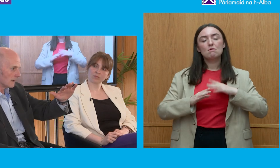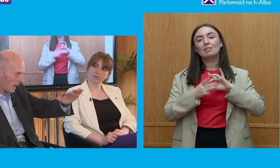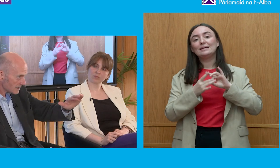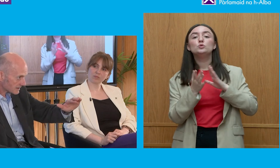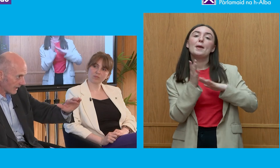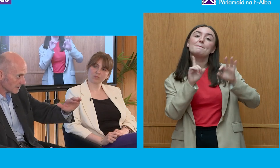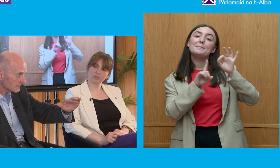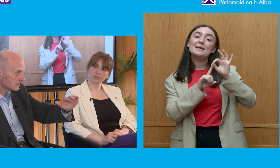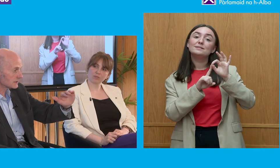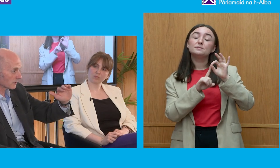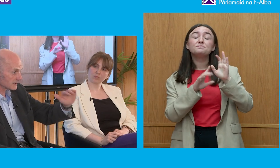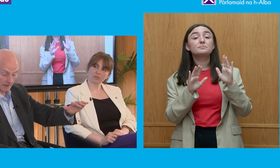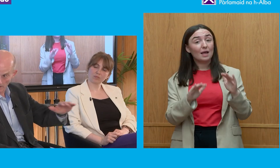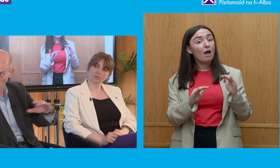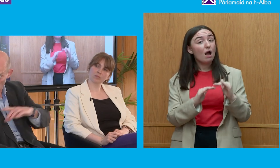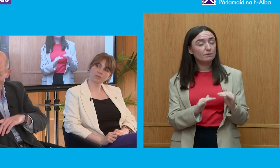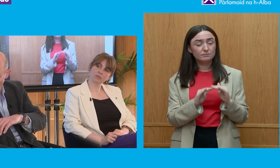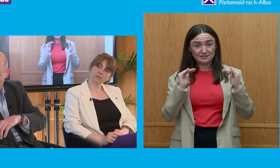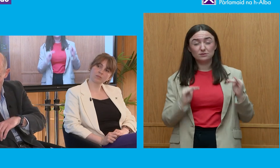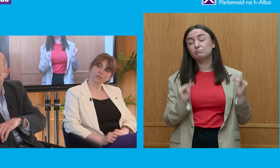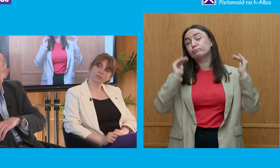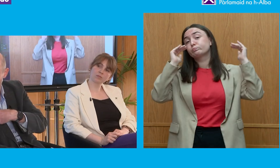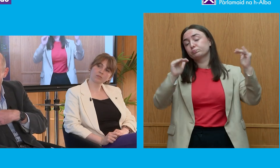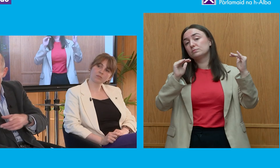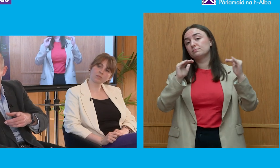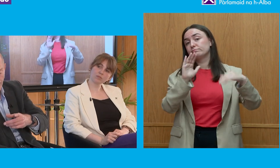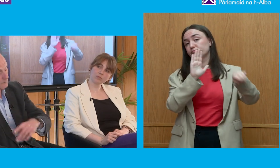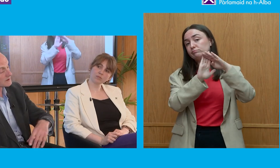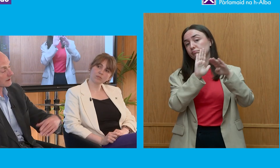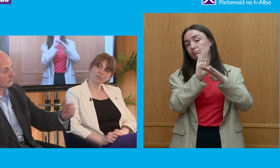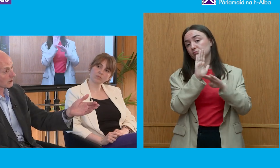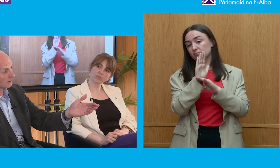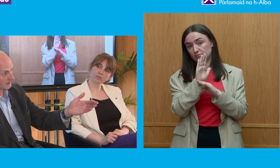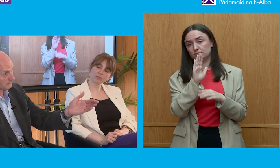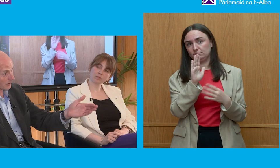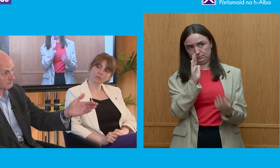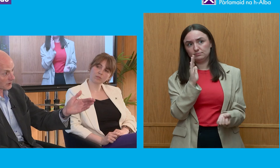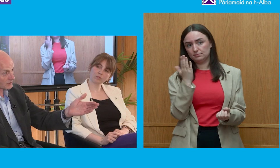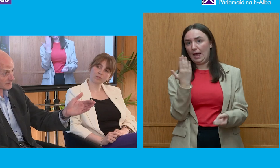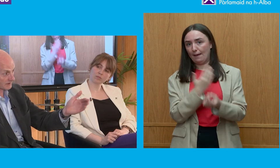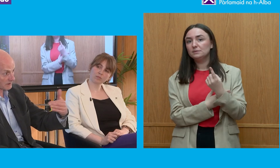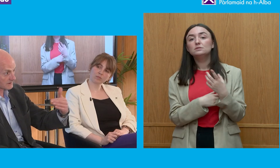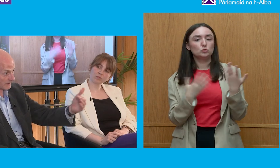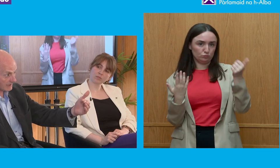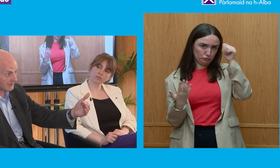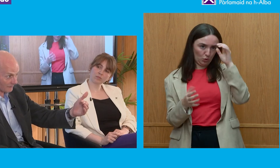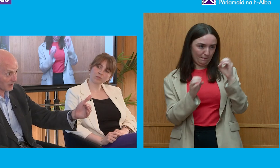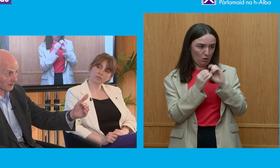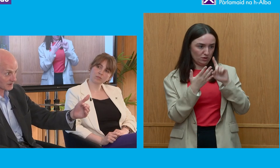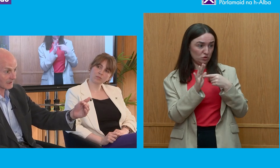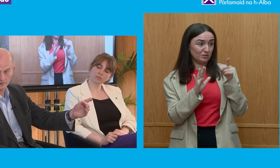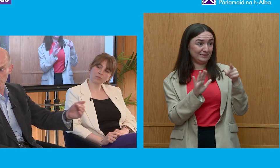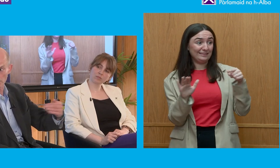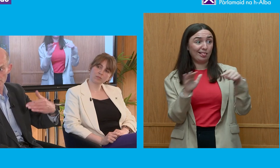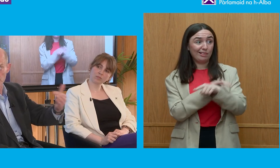high standards to which they recall which does happen so Boris Johnson the reason that he left